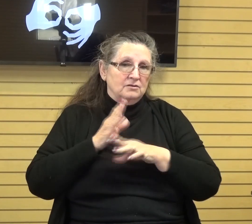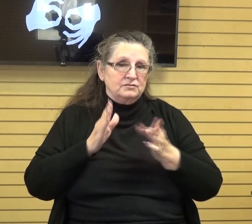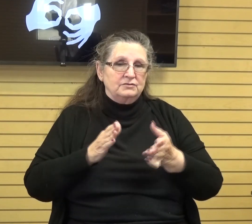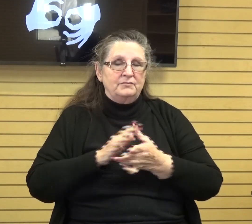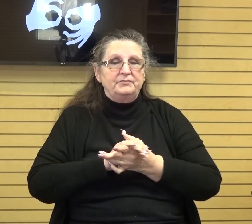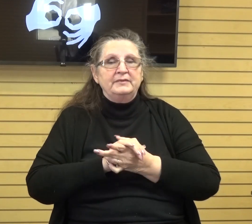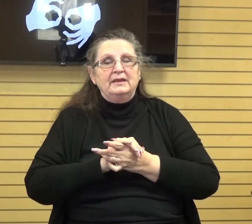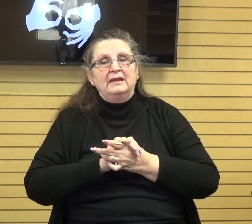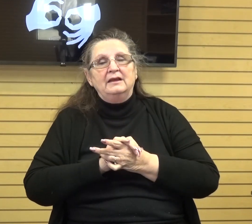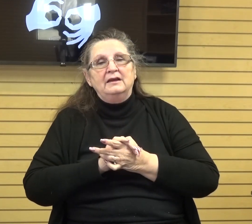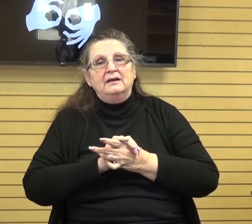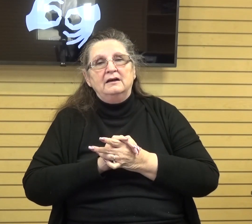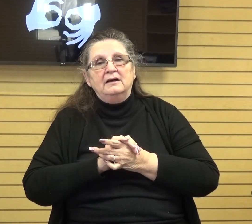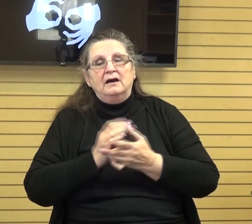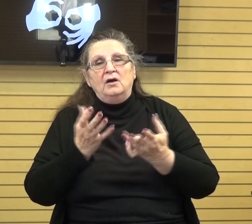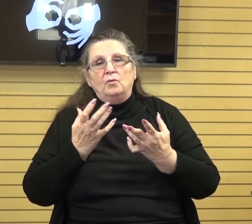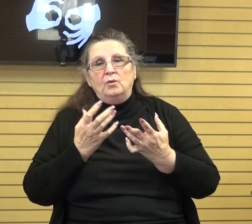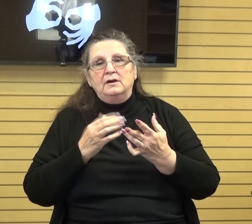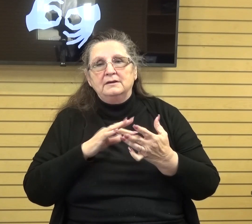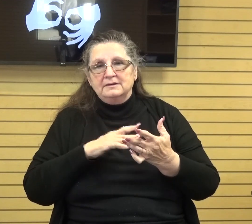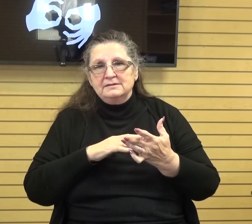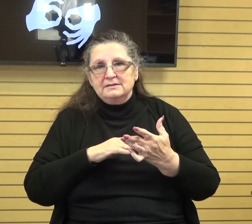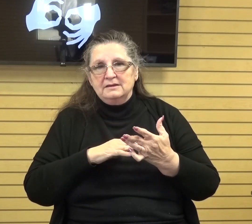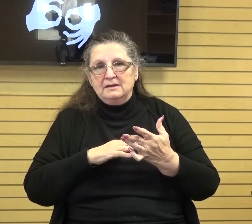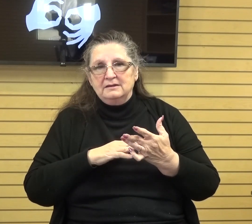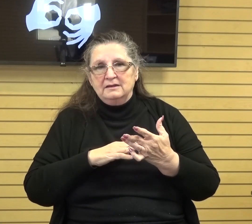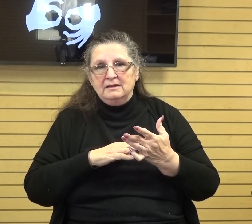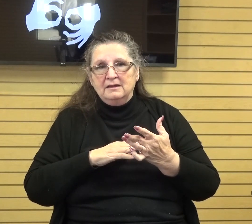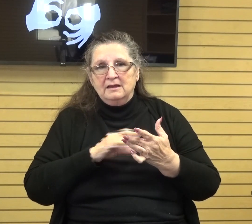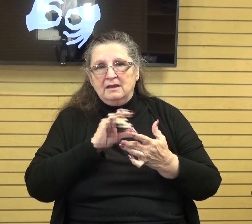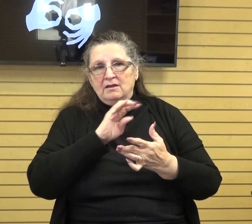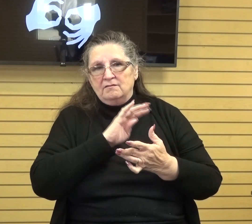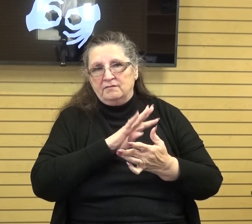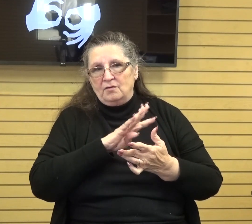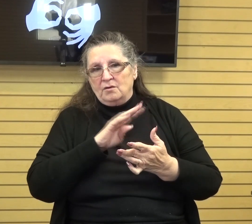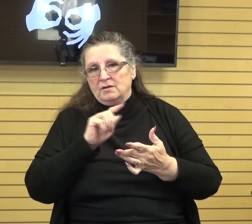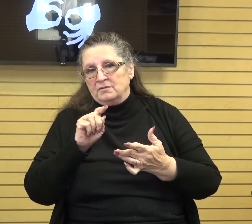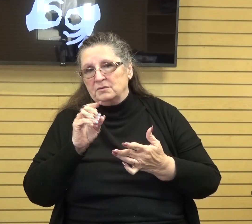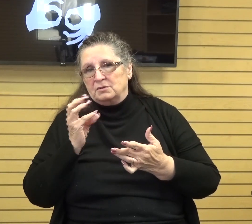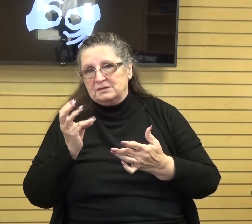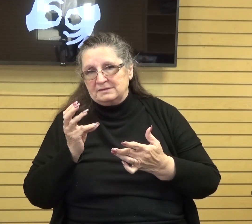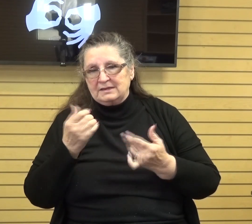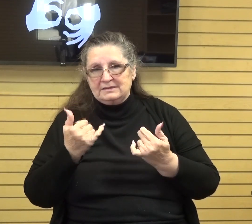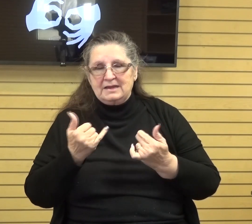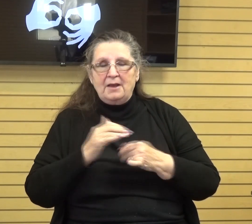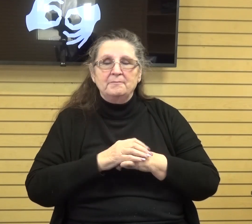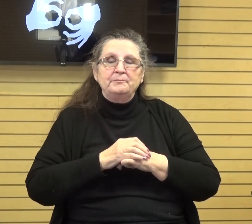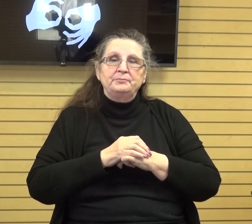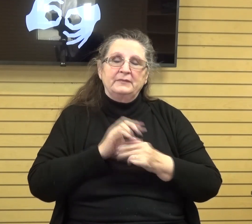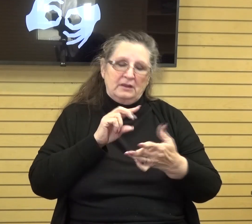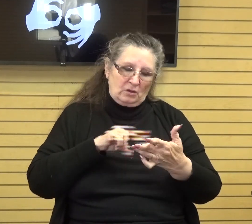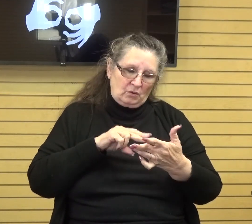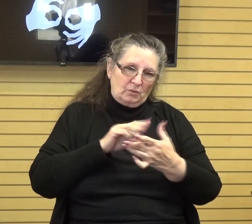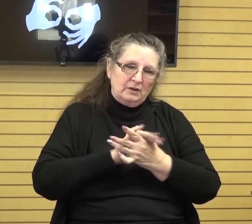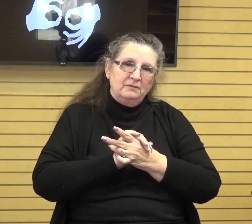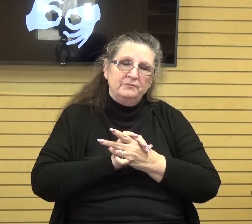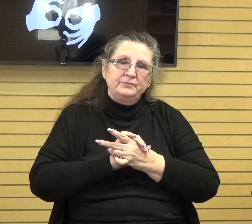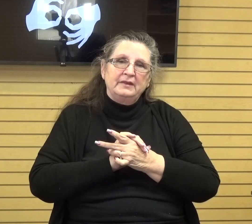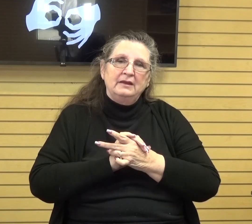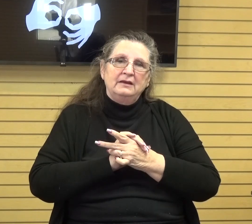the last uh three verses and let's read them right now uh and it says verse four